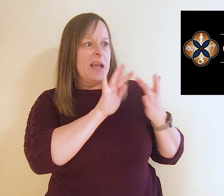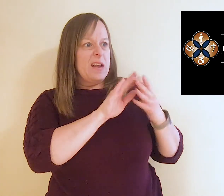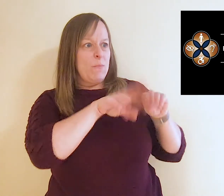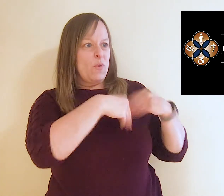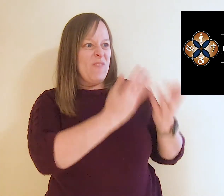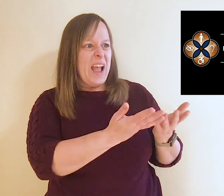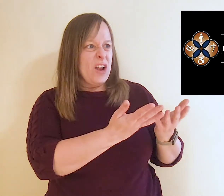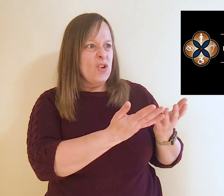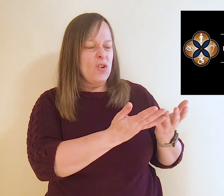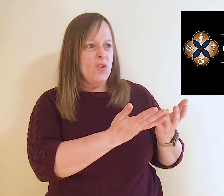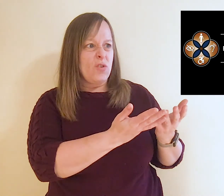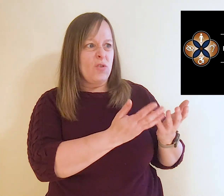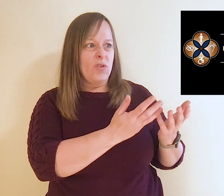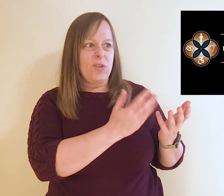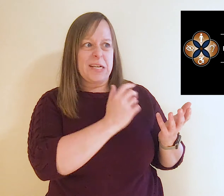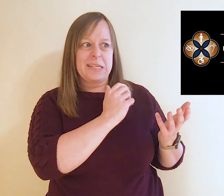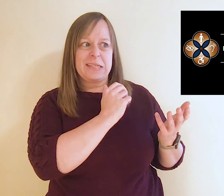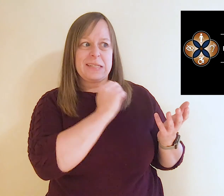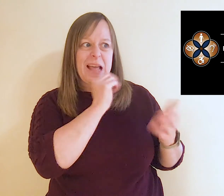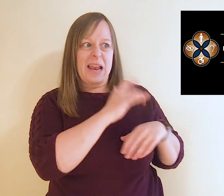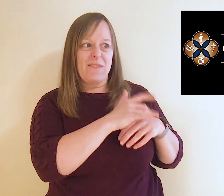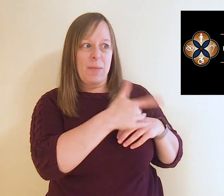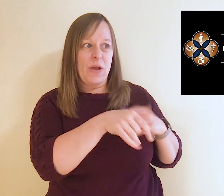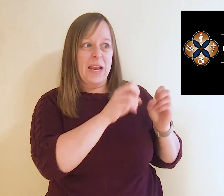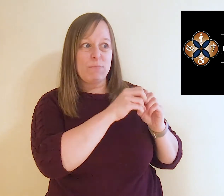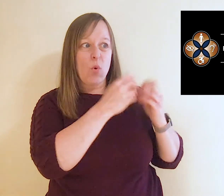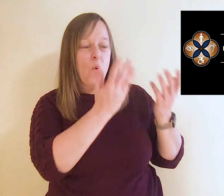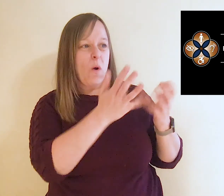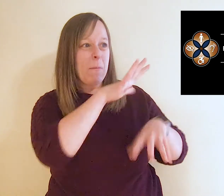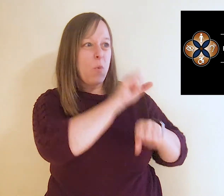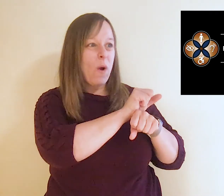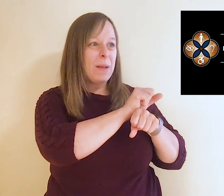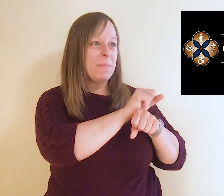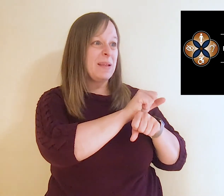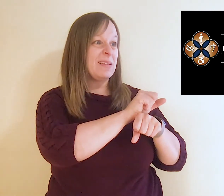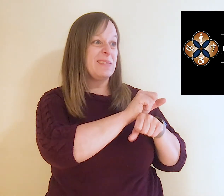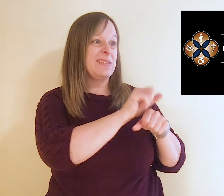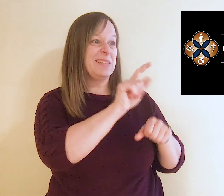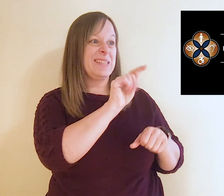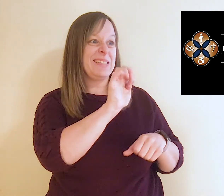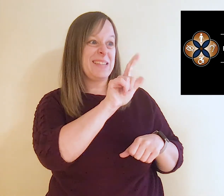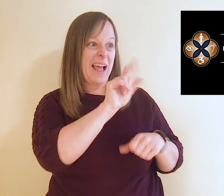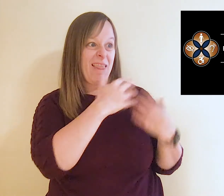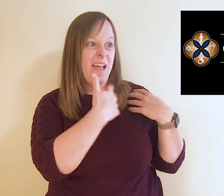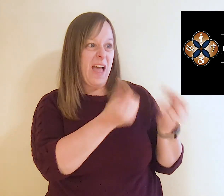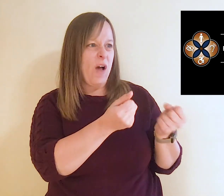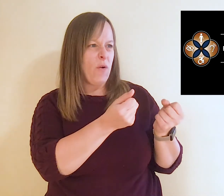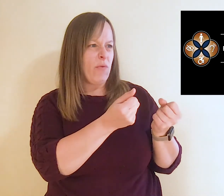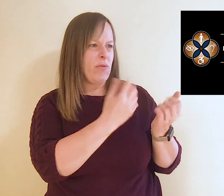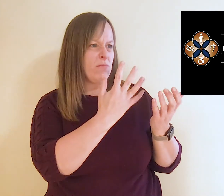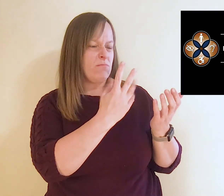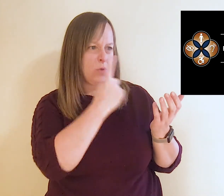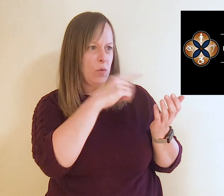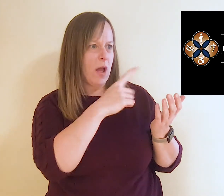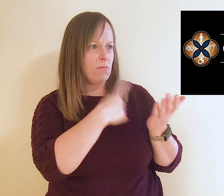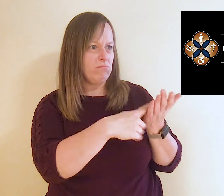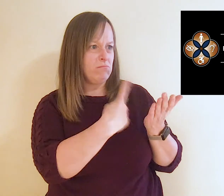contact a provider is not necessarily available and a lot of appointments are happening via telehealth. Talk to us about